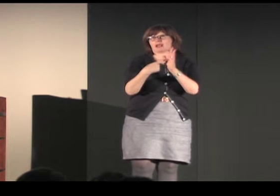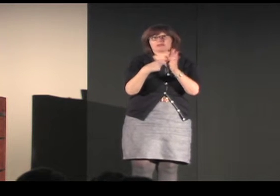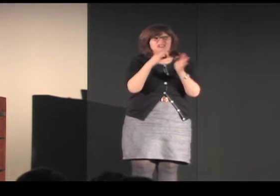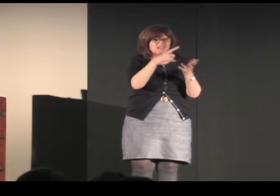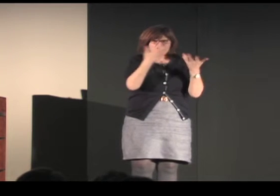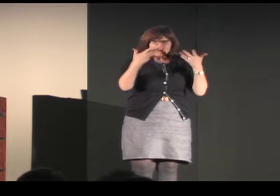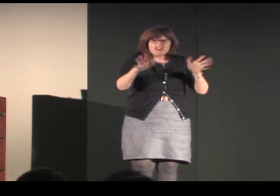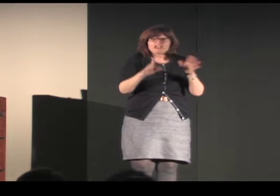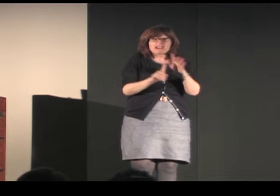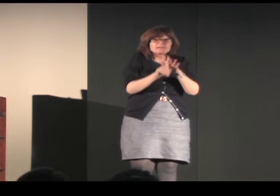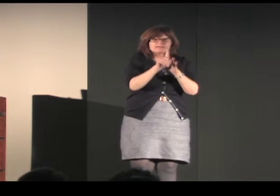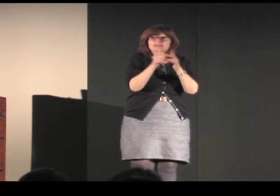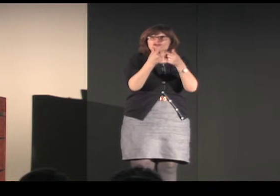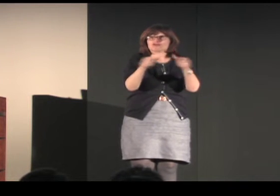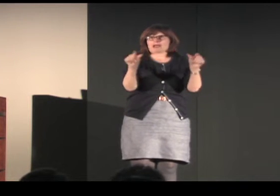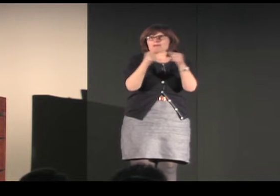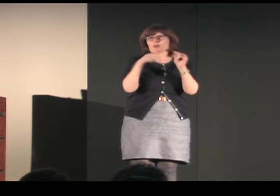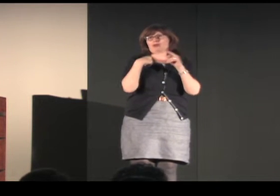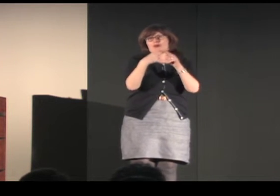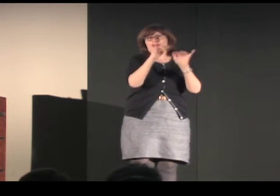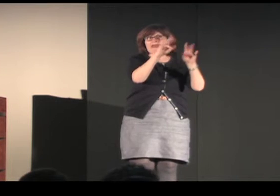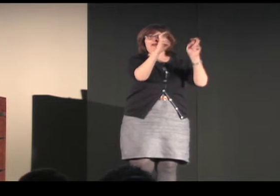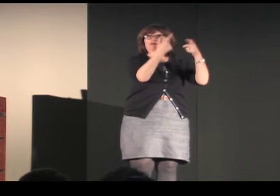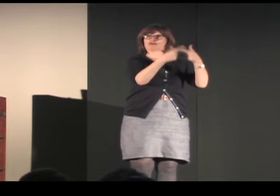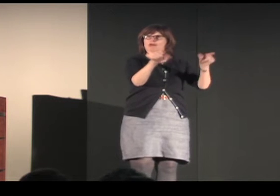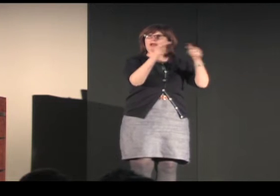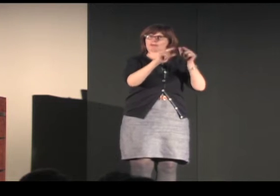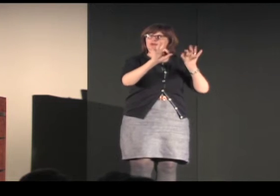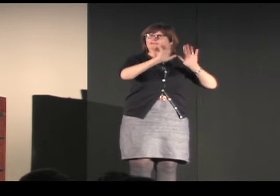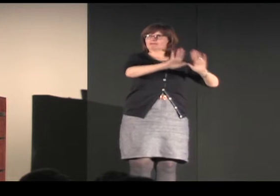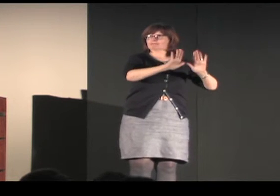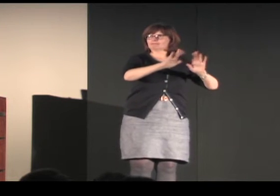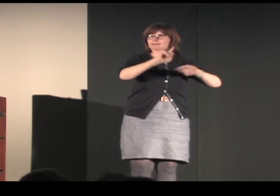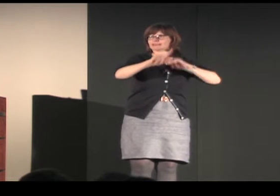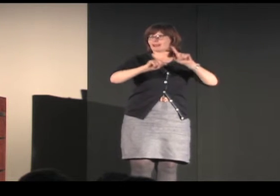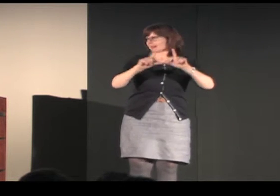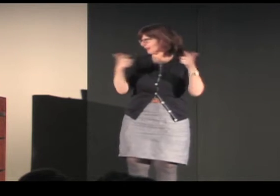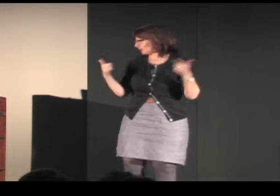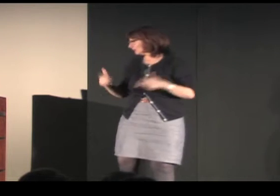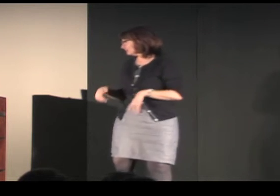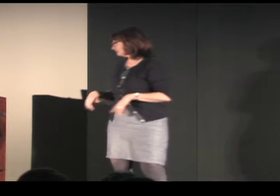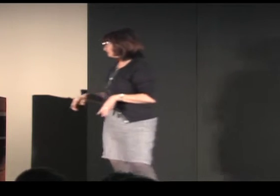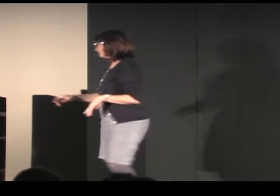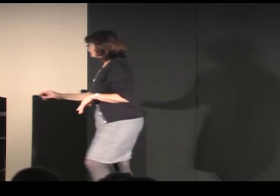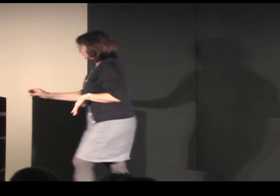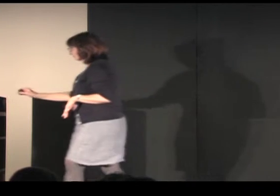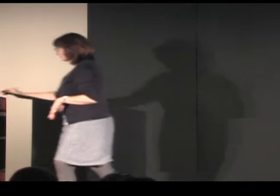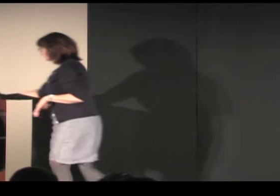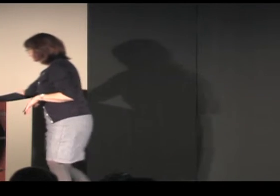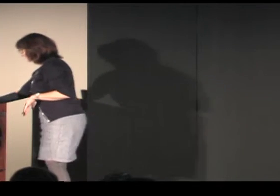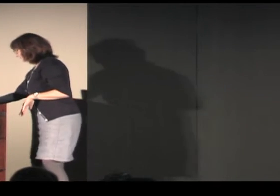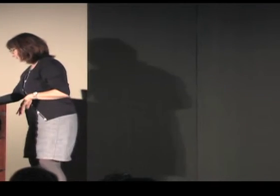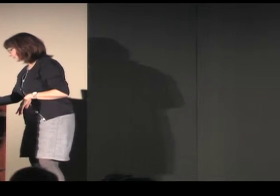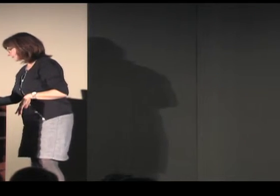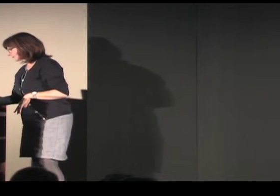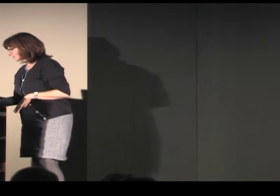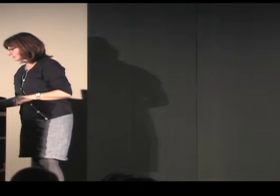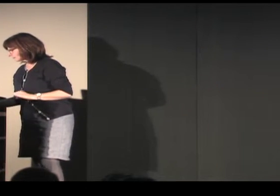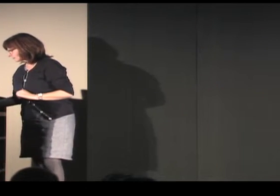we have many many examples that we have studied of the grammar of ABSL that demonstrate these same kinds of